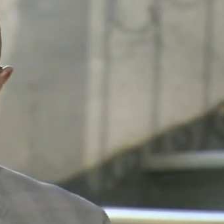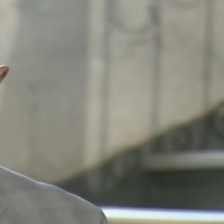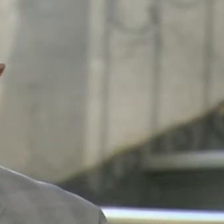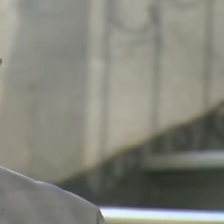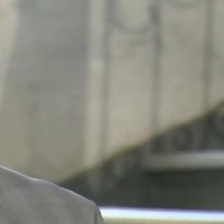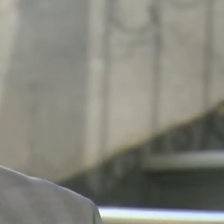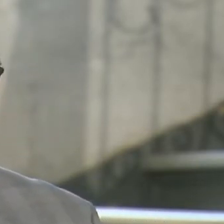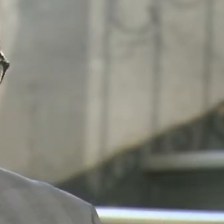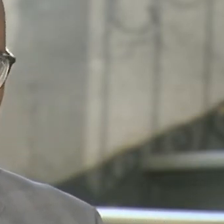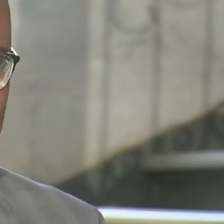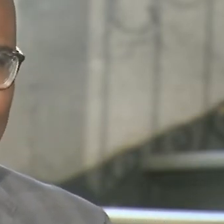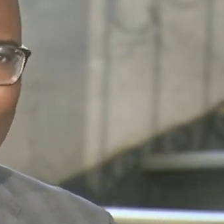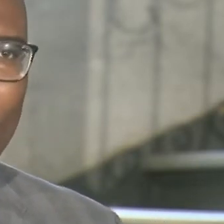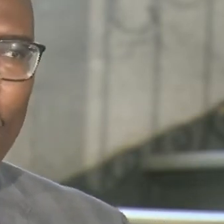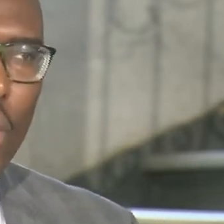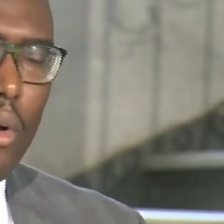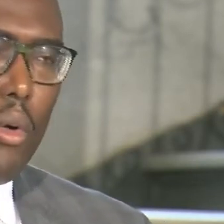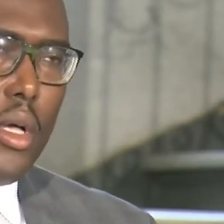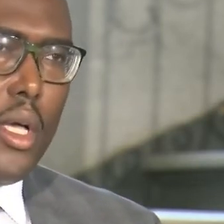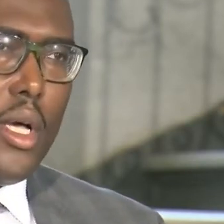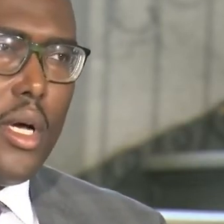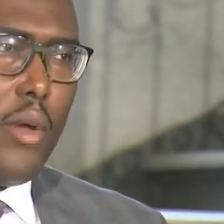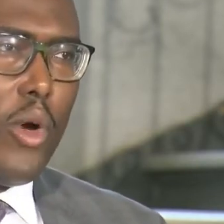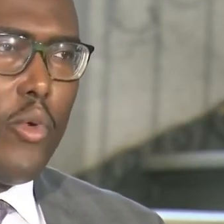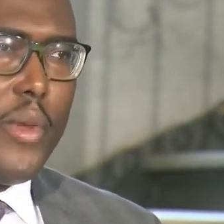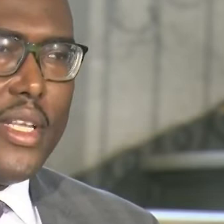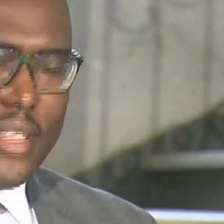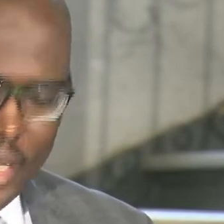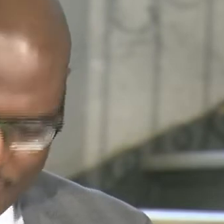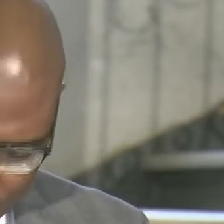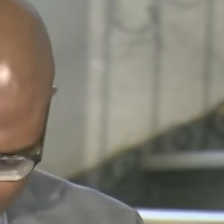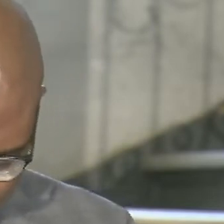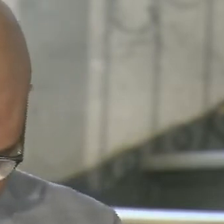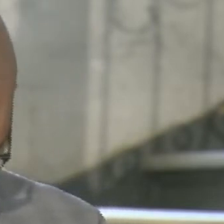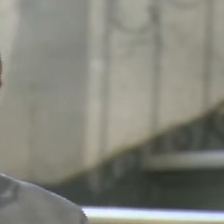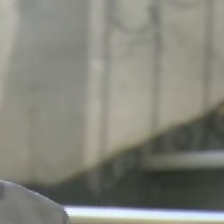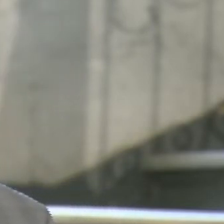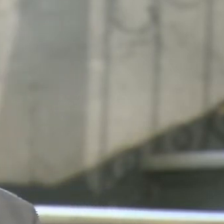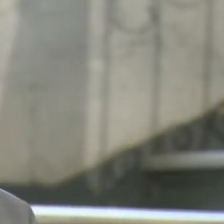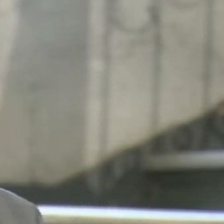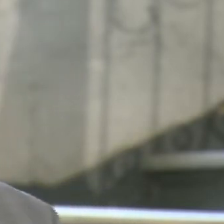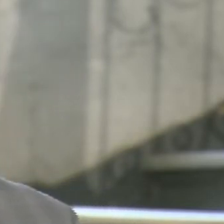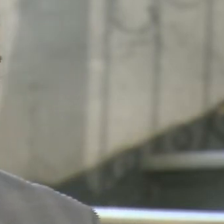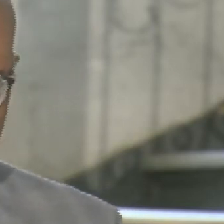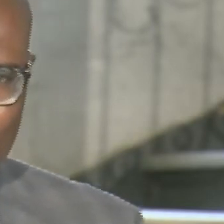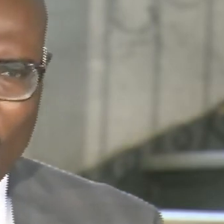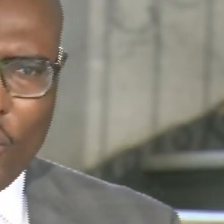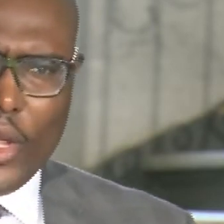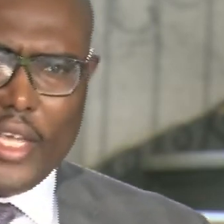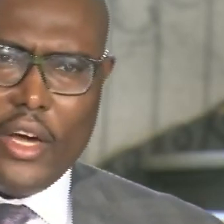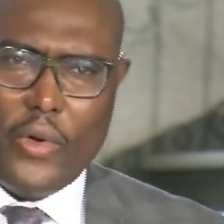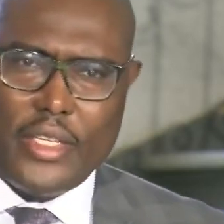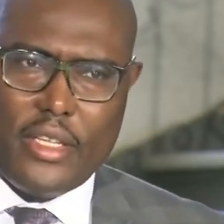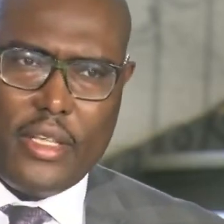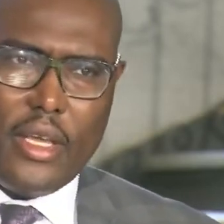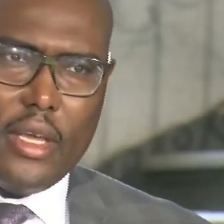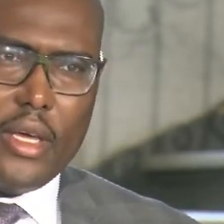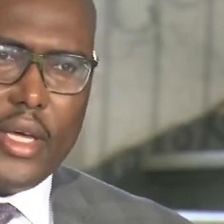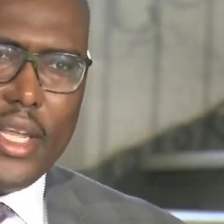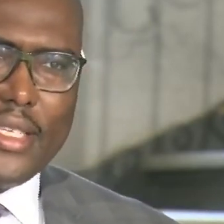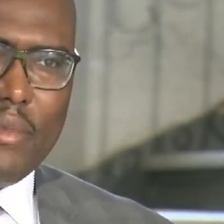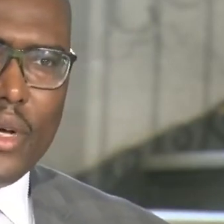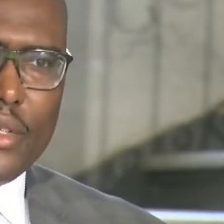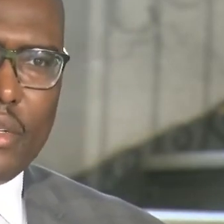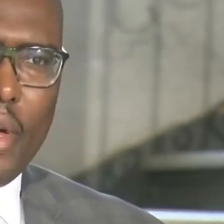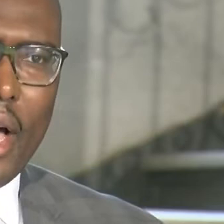community programs, who plays a vital role and what we'll be discussing today. And so as we really go into the